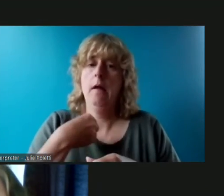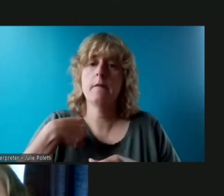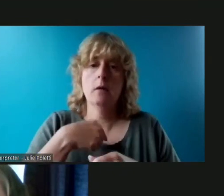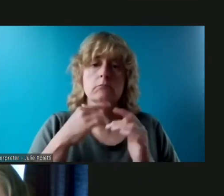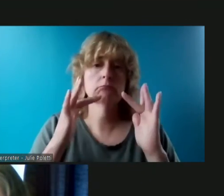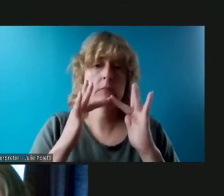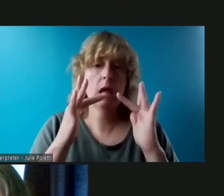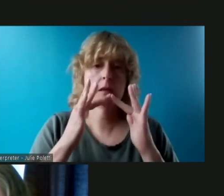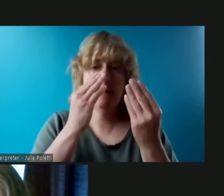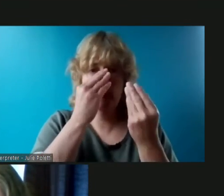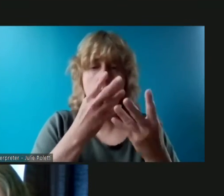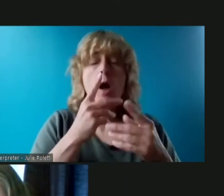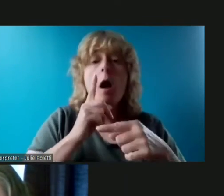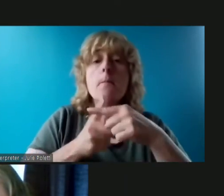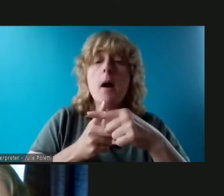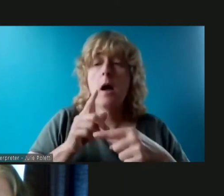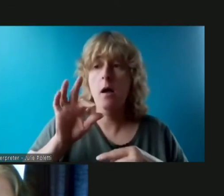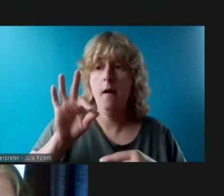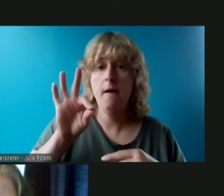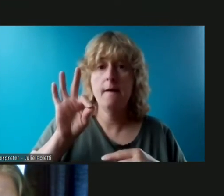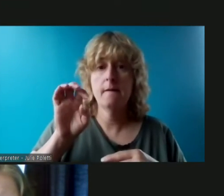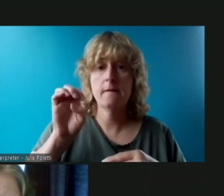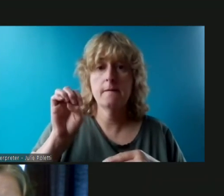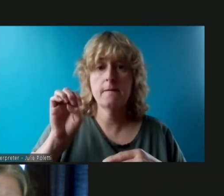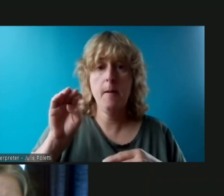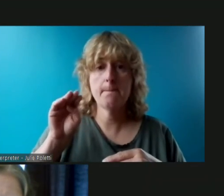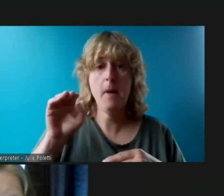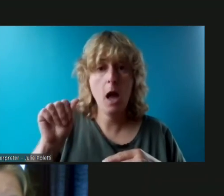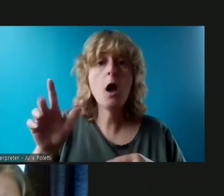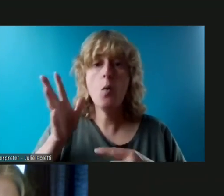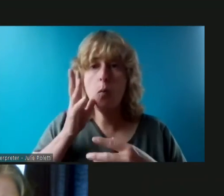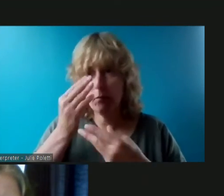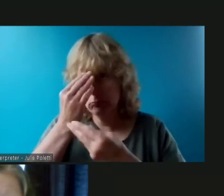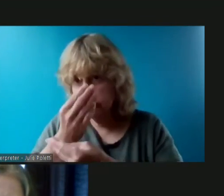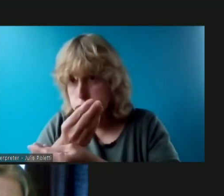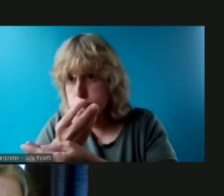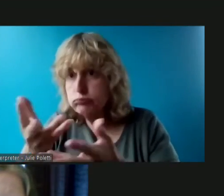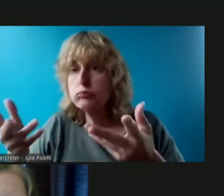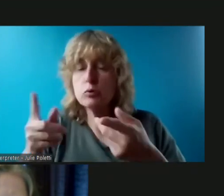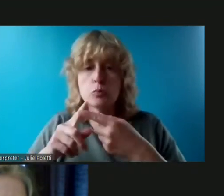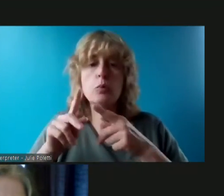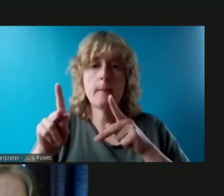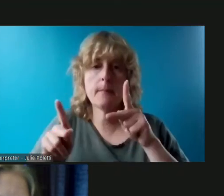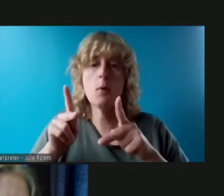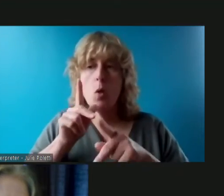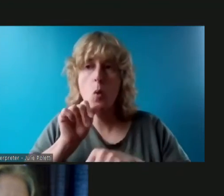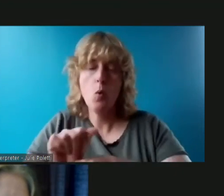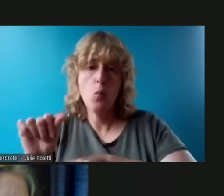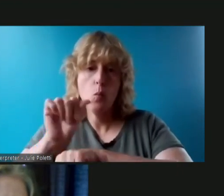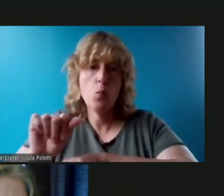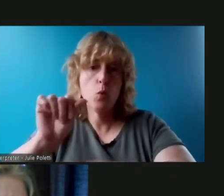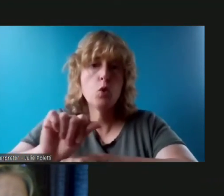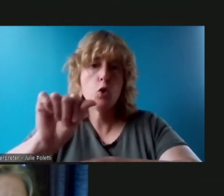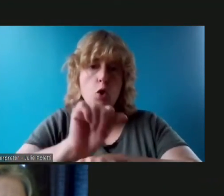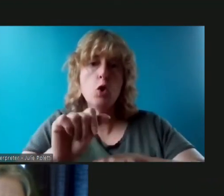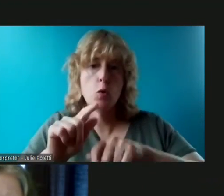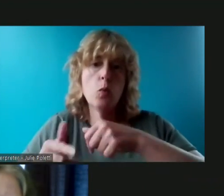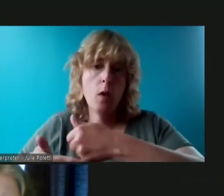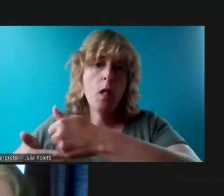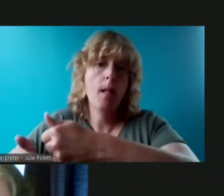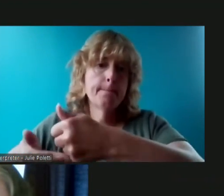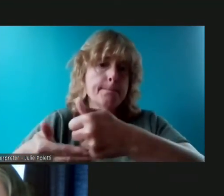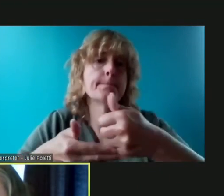of course fema provides information to uh folks on the ground and to the systems to help them do a better job helping us so